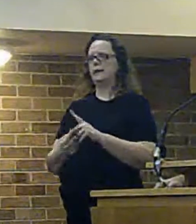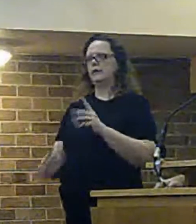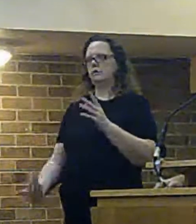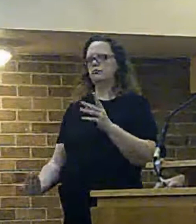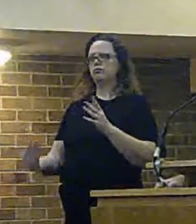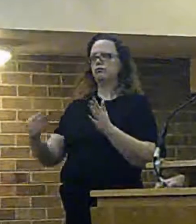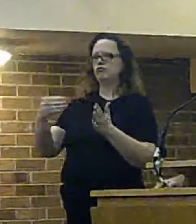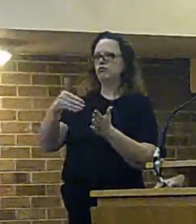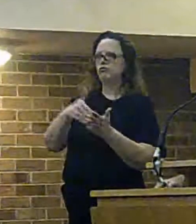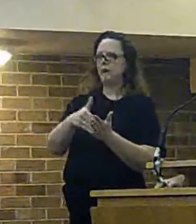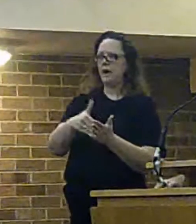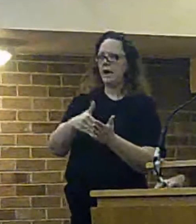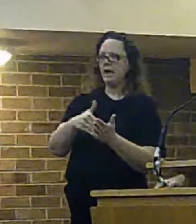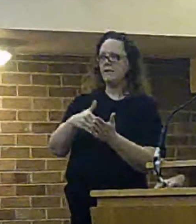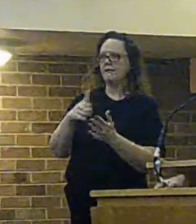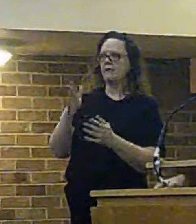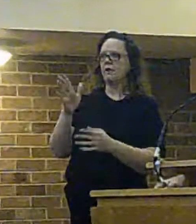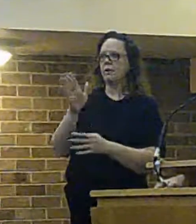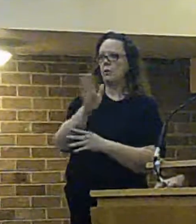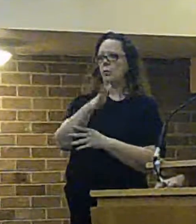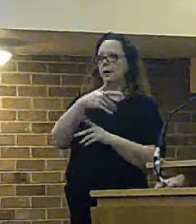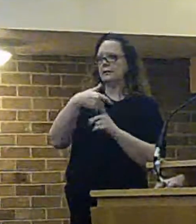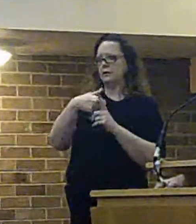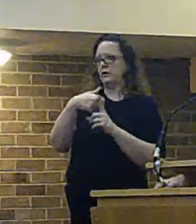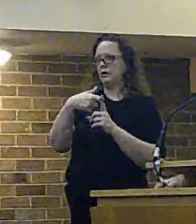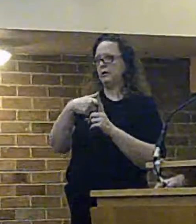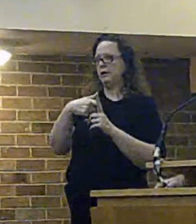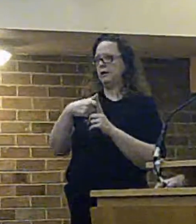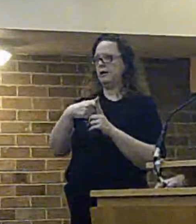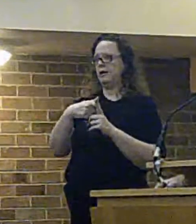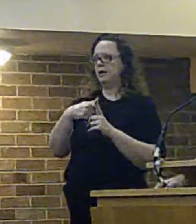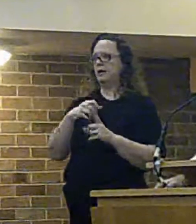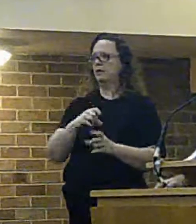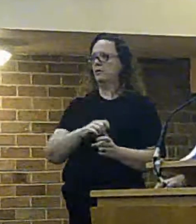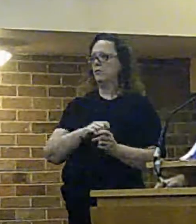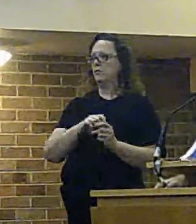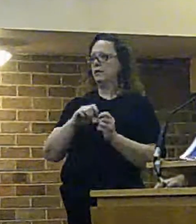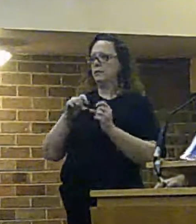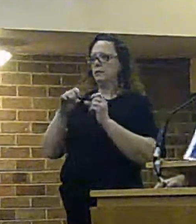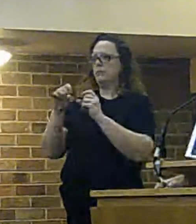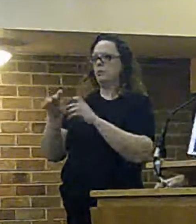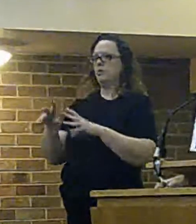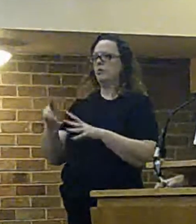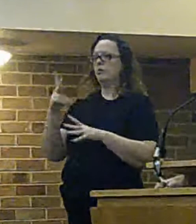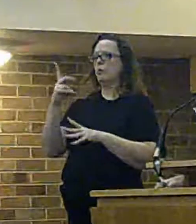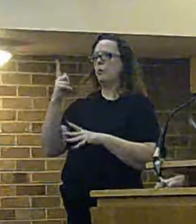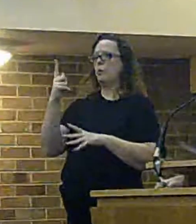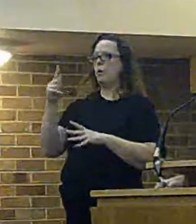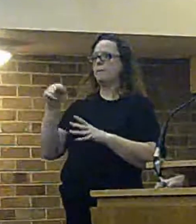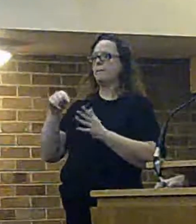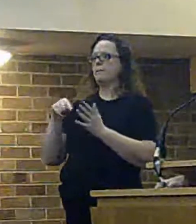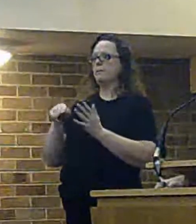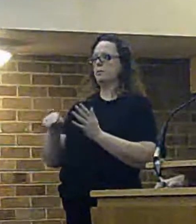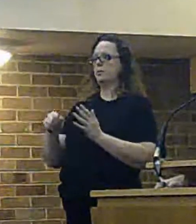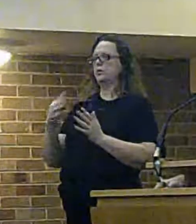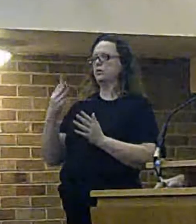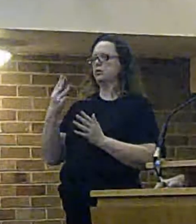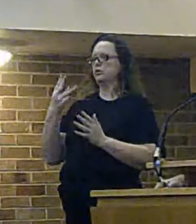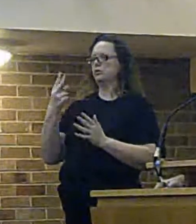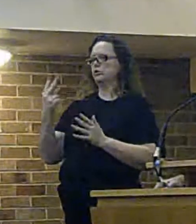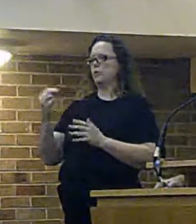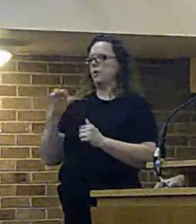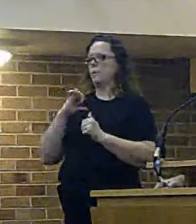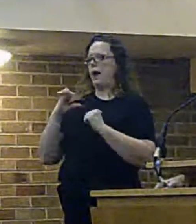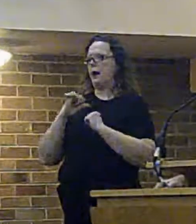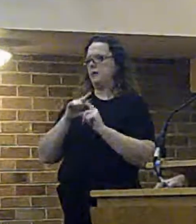to west kerby if we move to where we move a mile 1.2 miles up the road probably to make